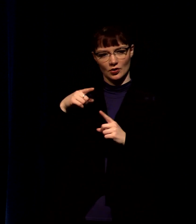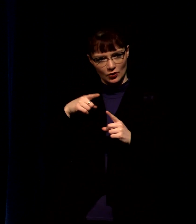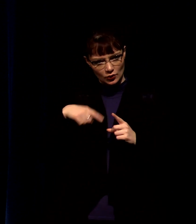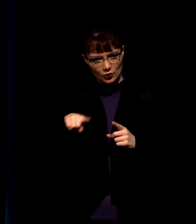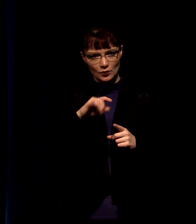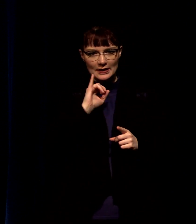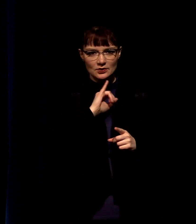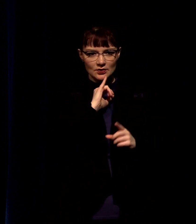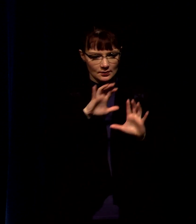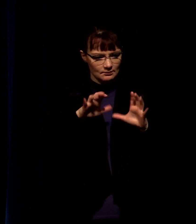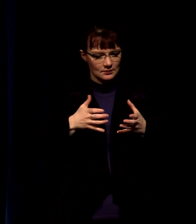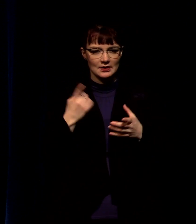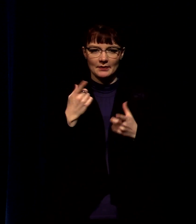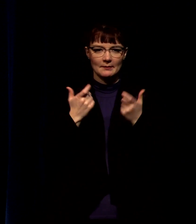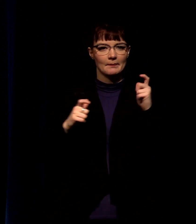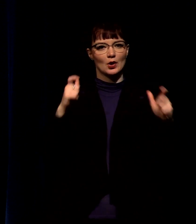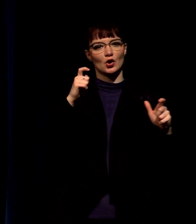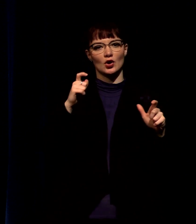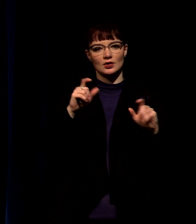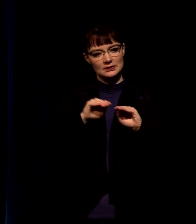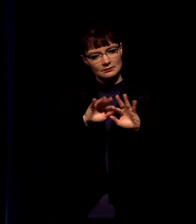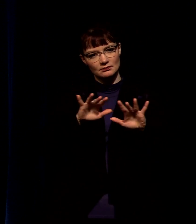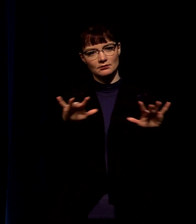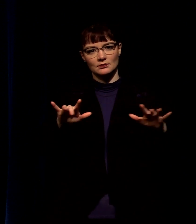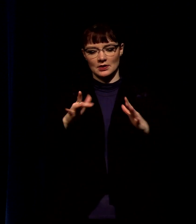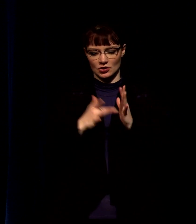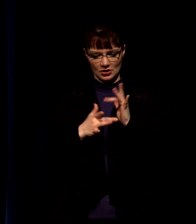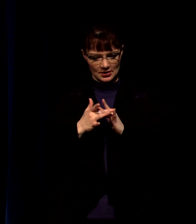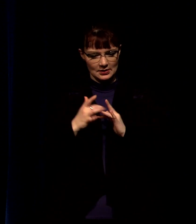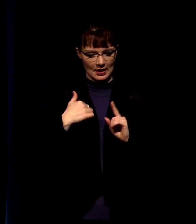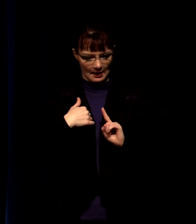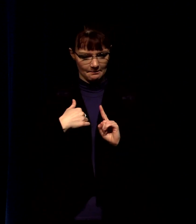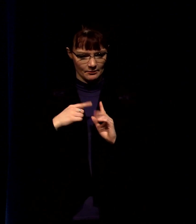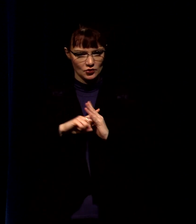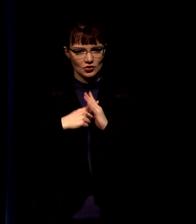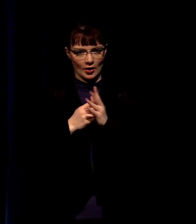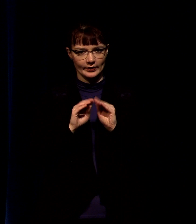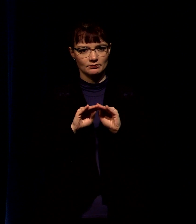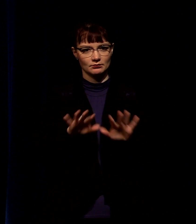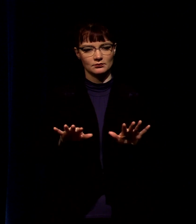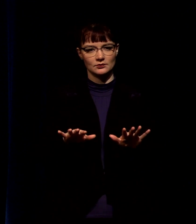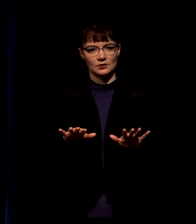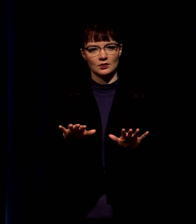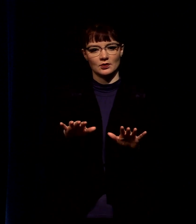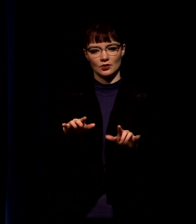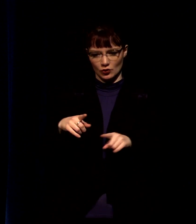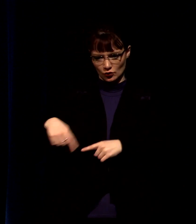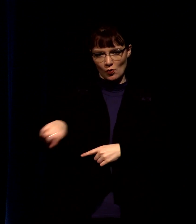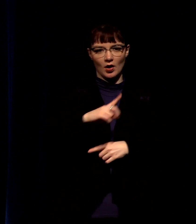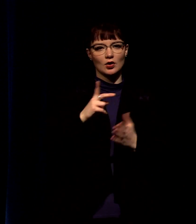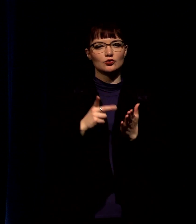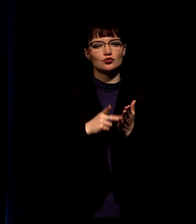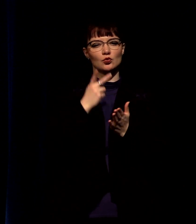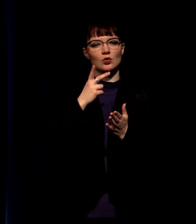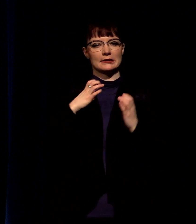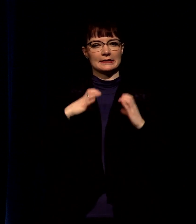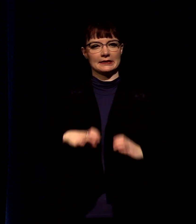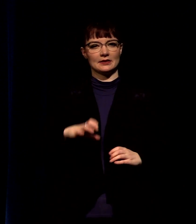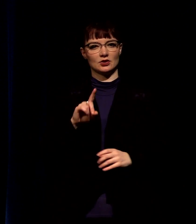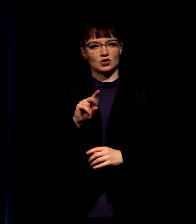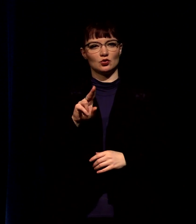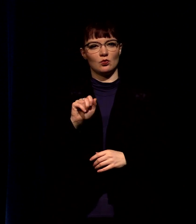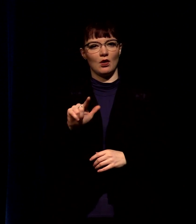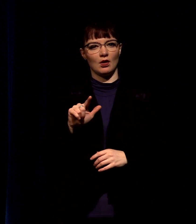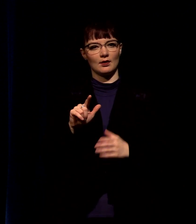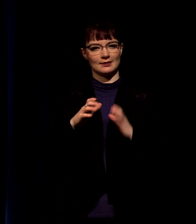to unfold that jesus has come to inaugurate and they are dual citizens that's where the unexpected comes in jesus